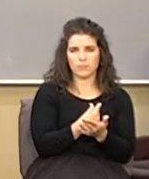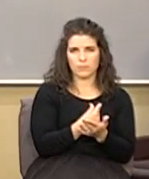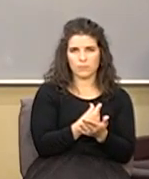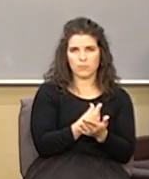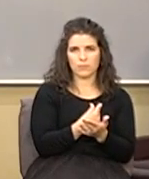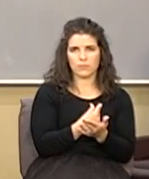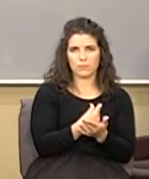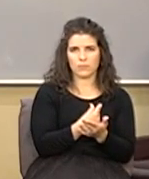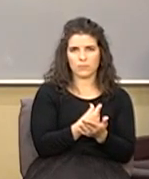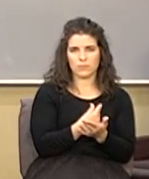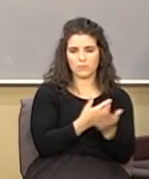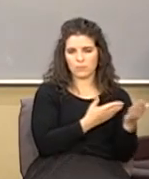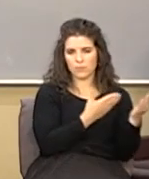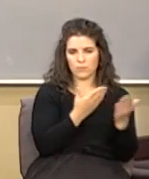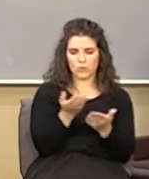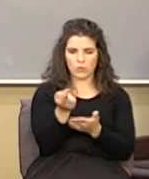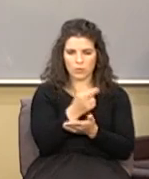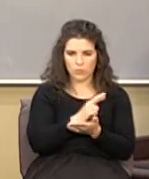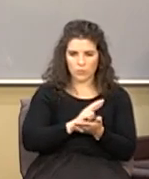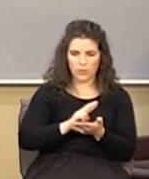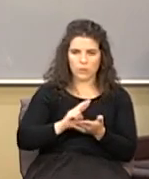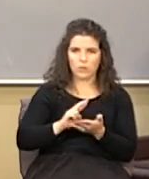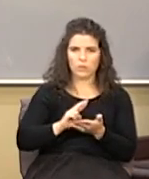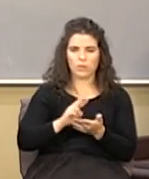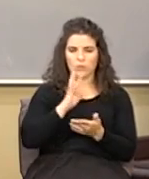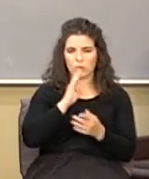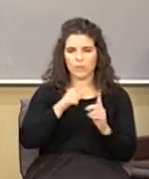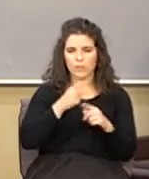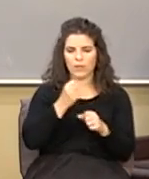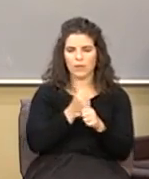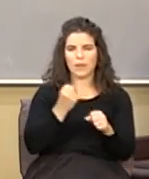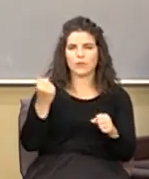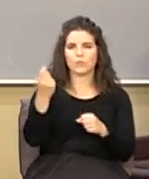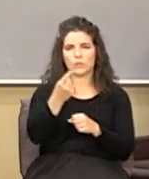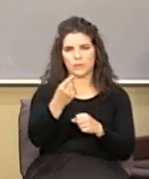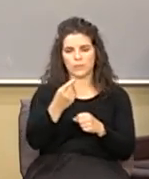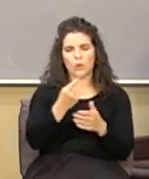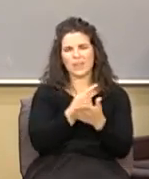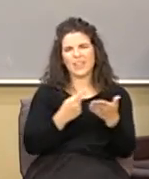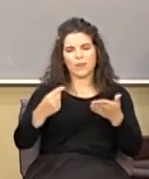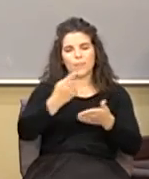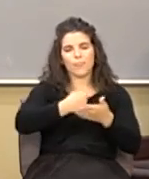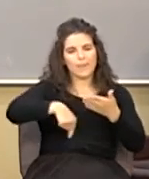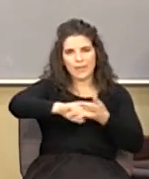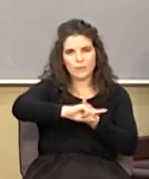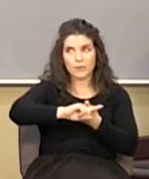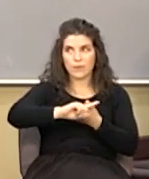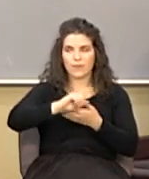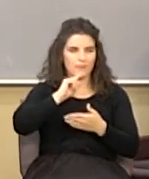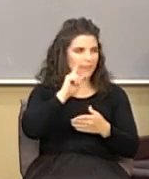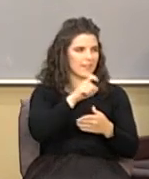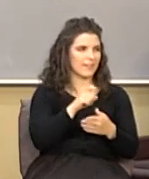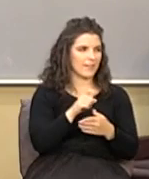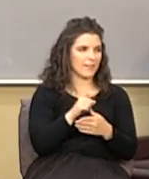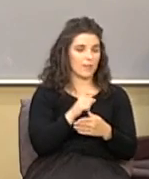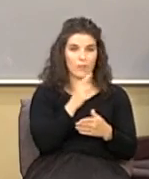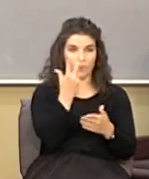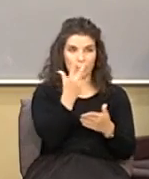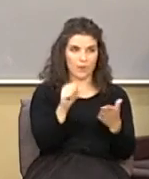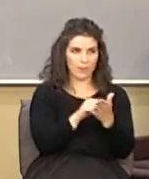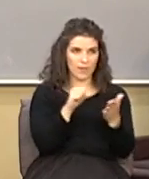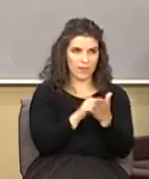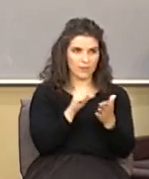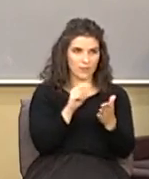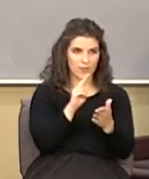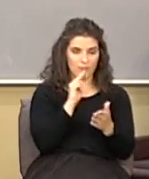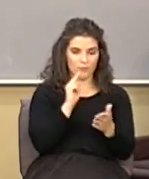that brings us to righteousness and I'll have to talk about that next week I knew I wouldn't get through she asked me I gave her three pages of